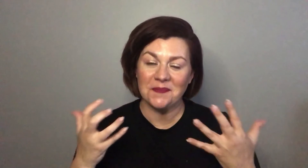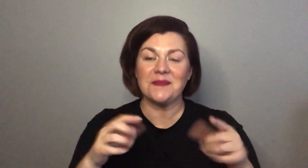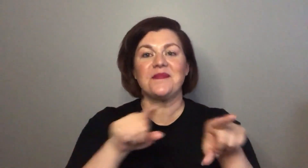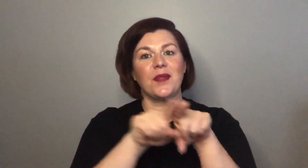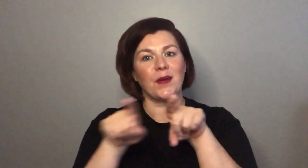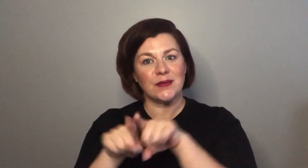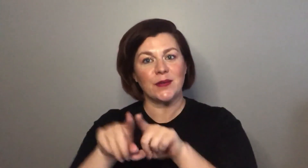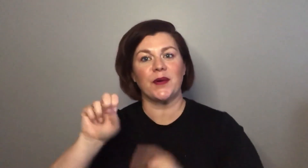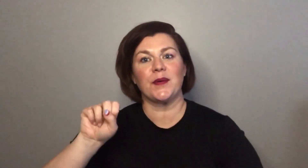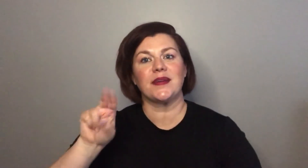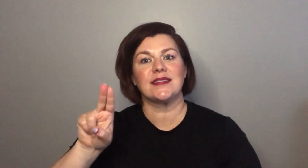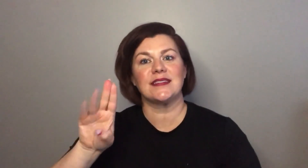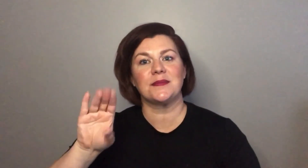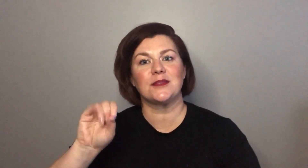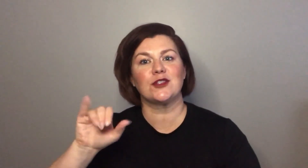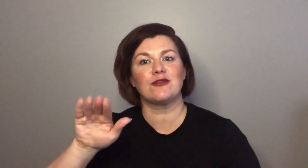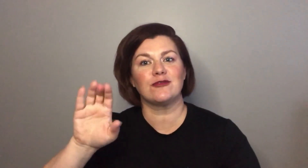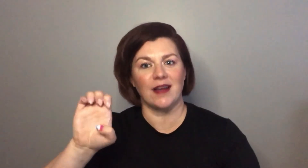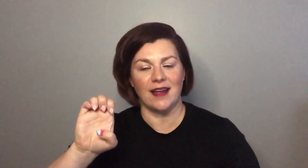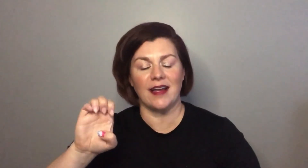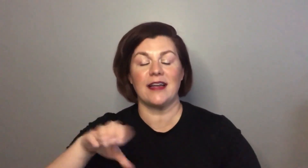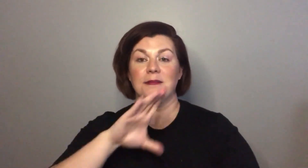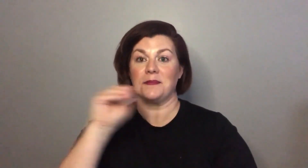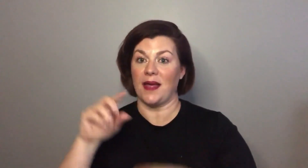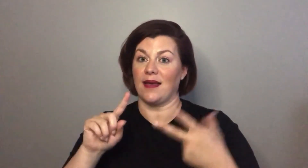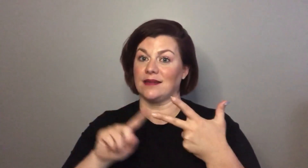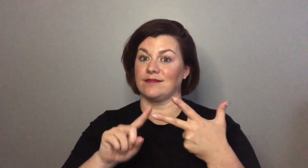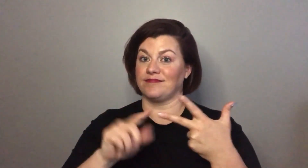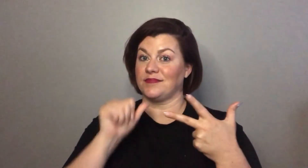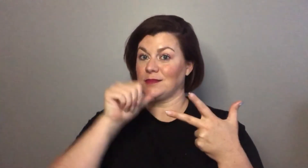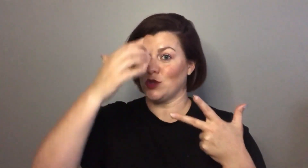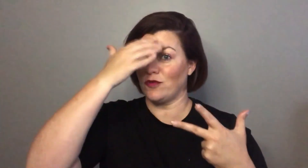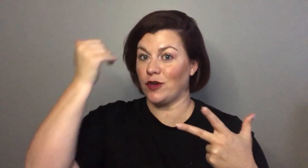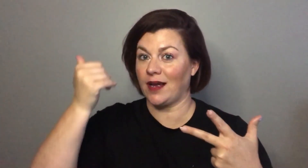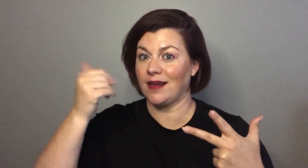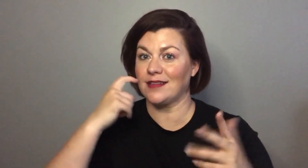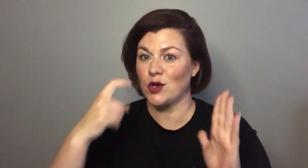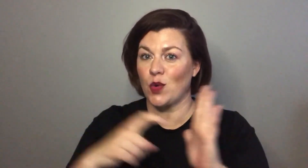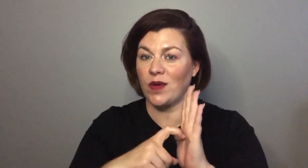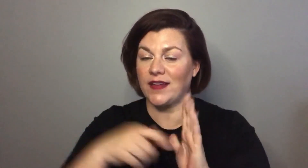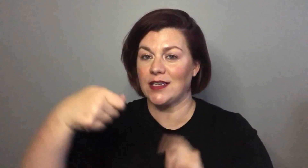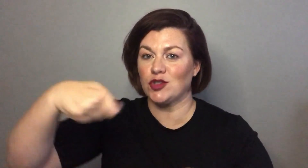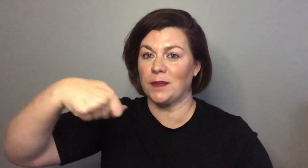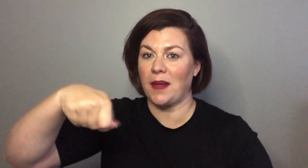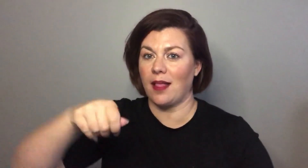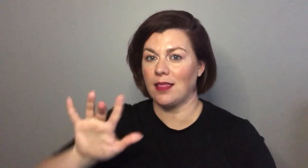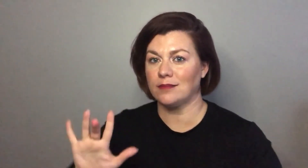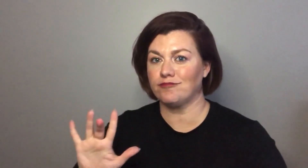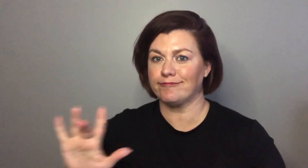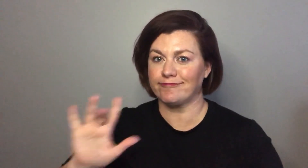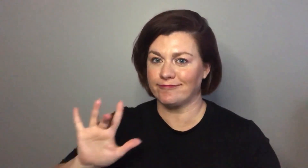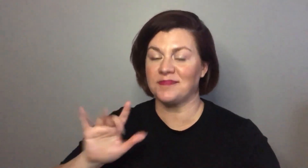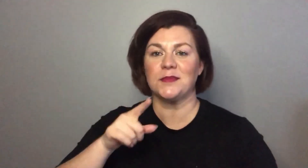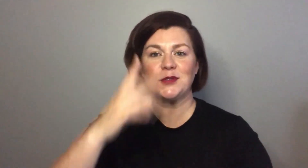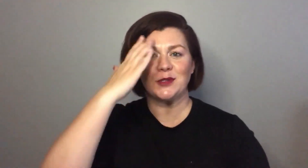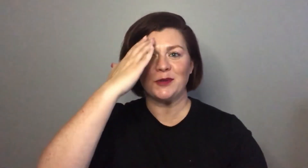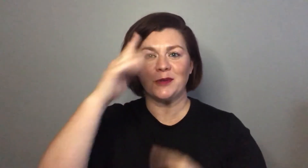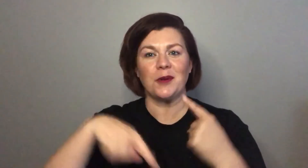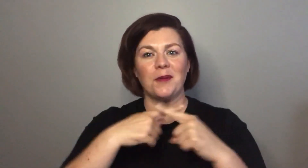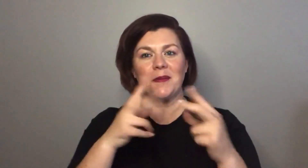button it helps me so much and also subscribe and don't forget to ring that notification bell